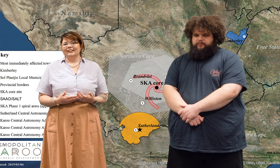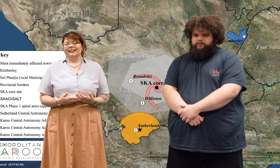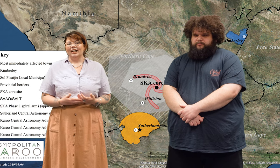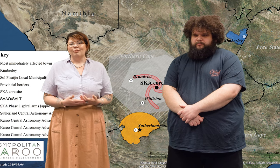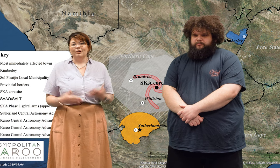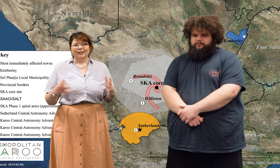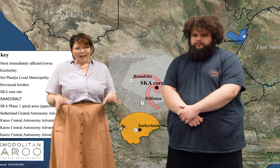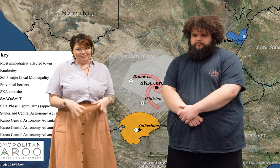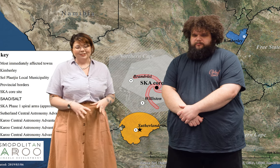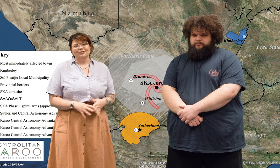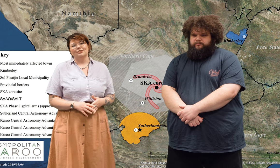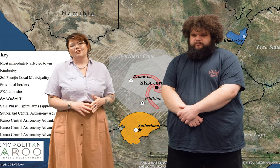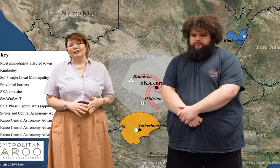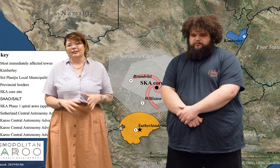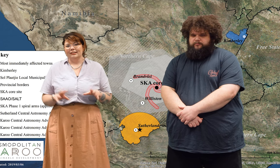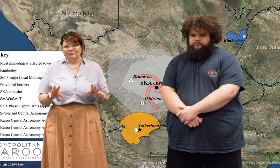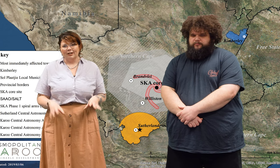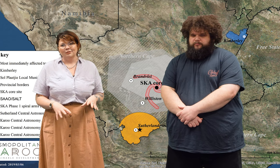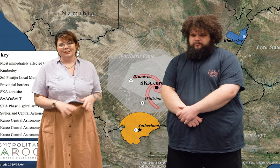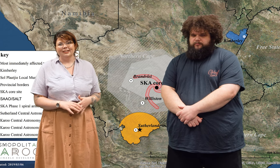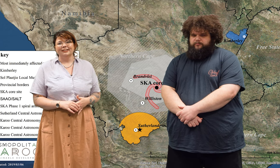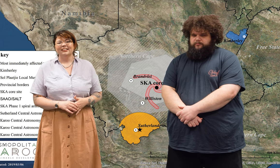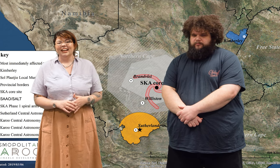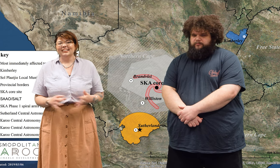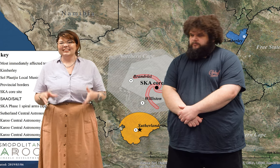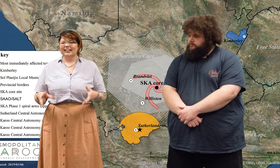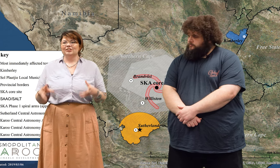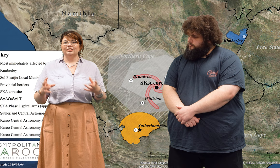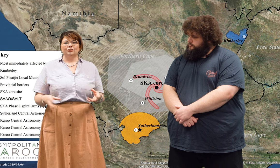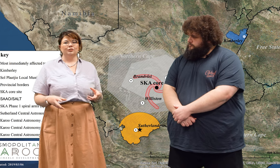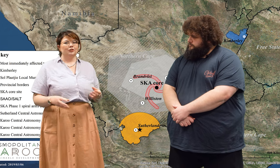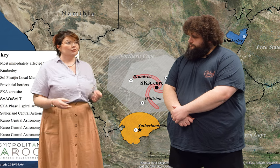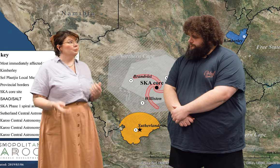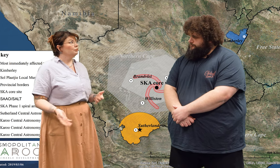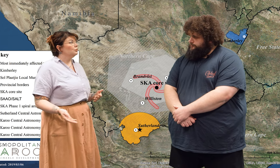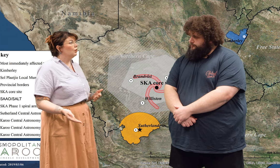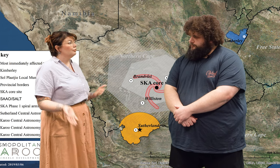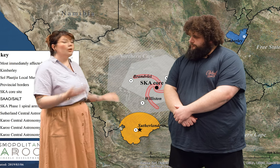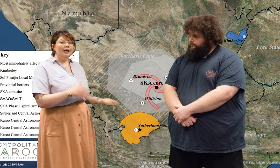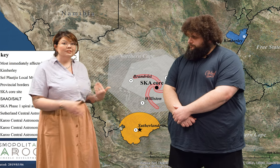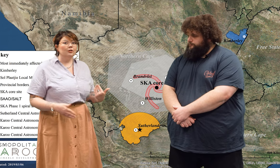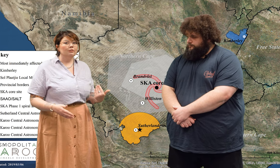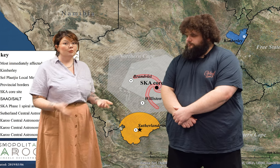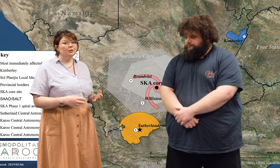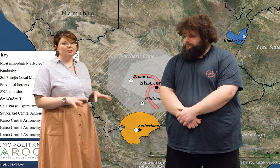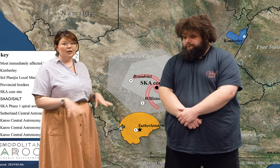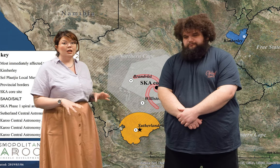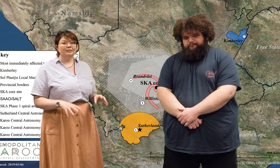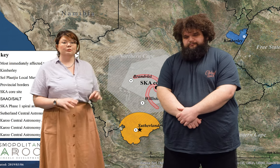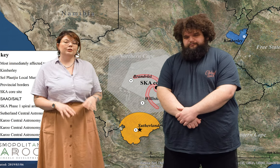a recovery of the environment there, and this is largely due to the removal of livestock from those farms that were